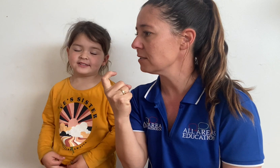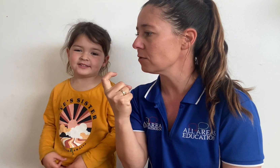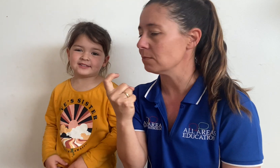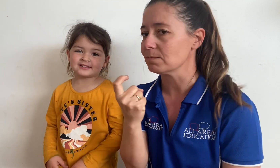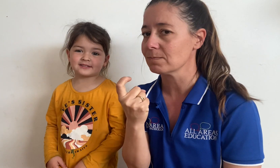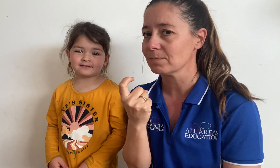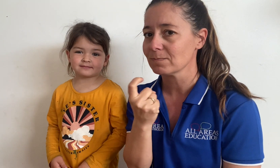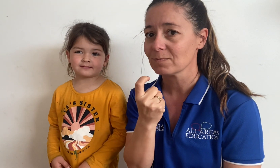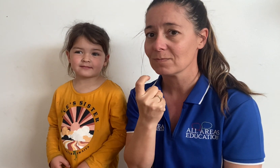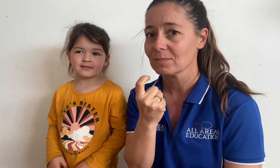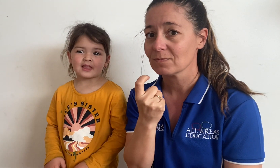on them